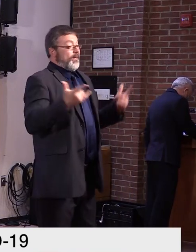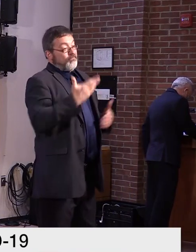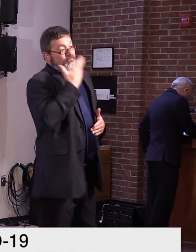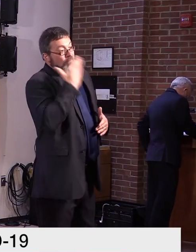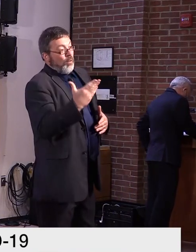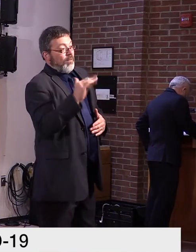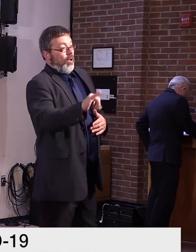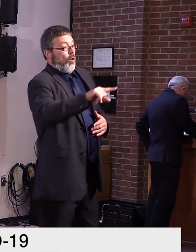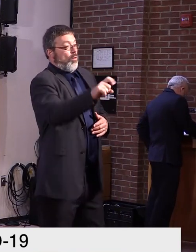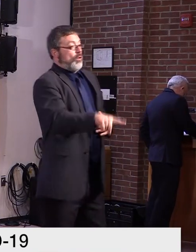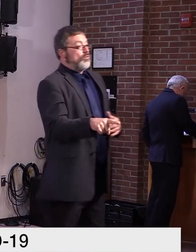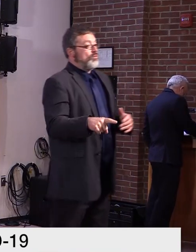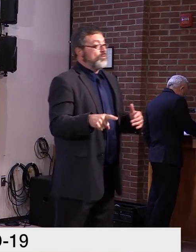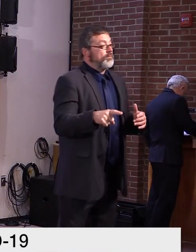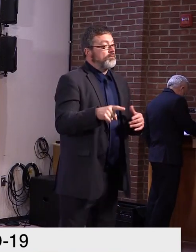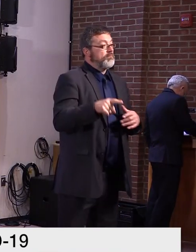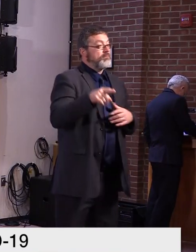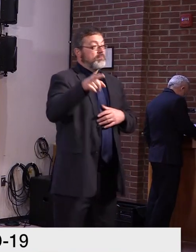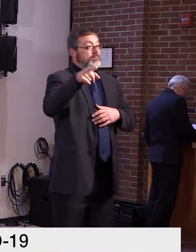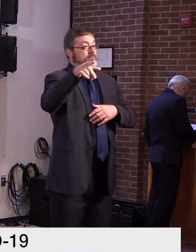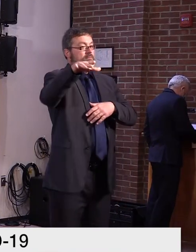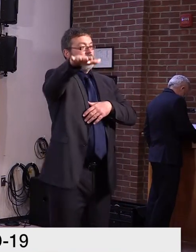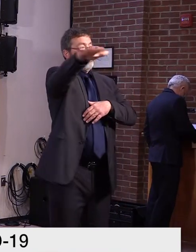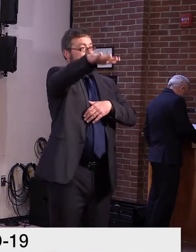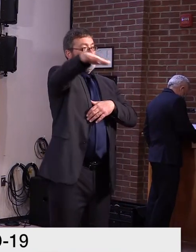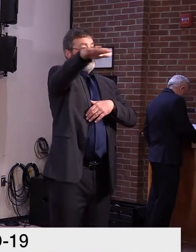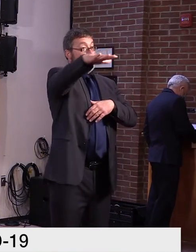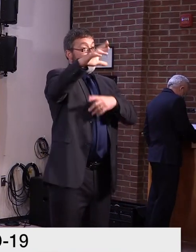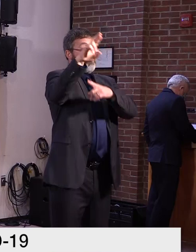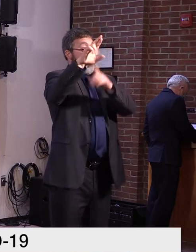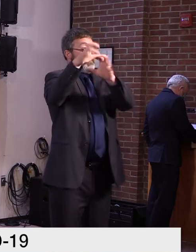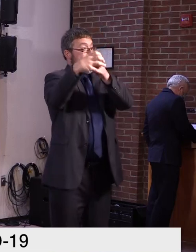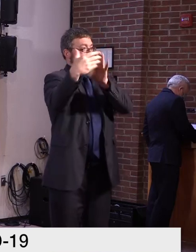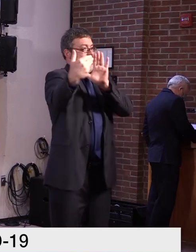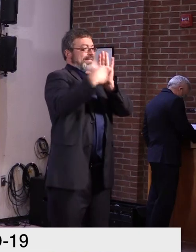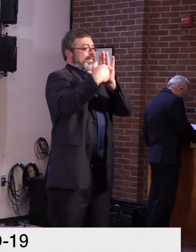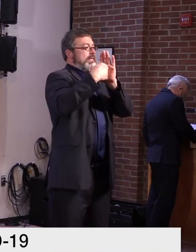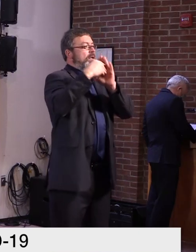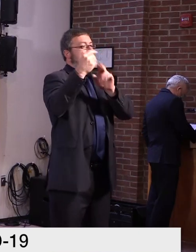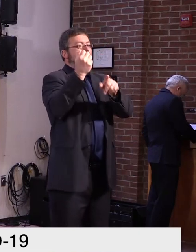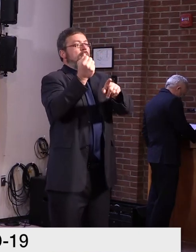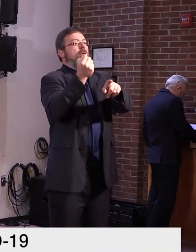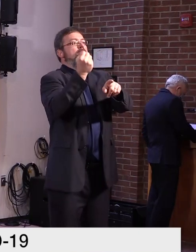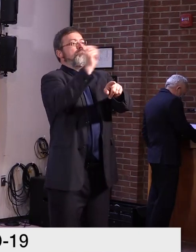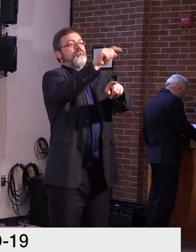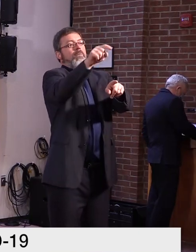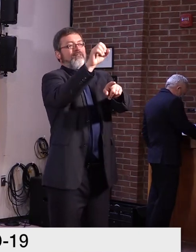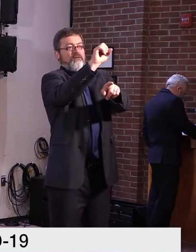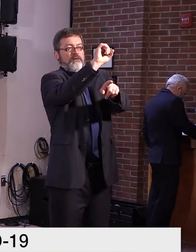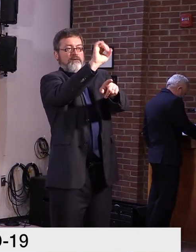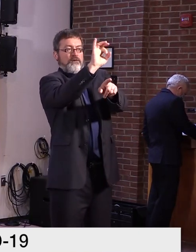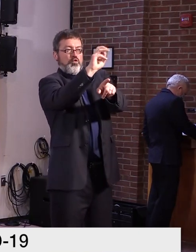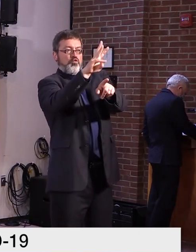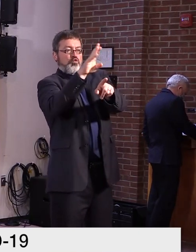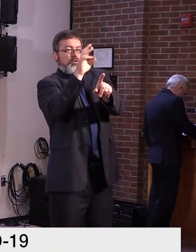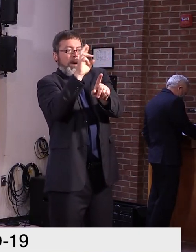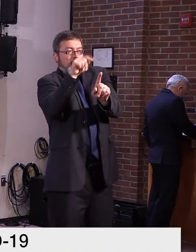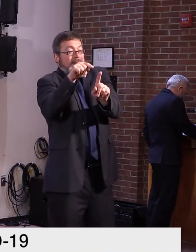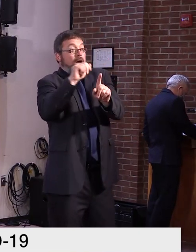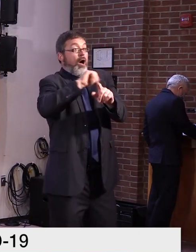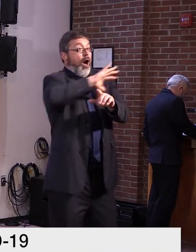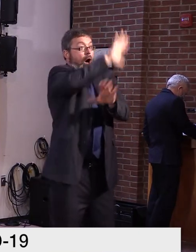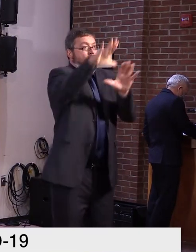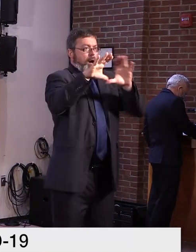to be Republicans. But, um, I just want to say, first of all, uh, I, I believe, uh, the mail-in